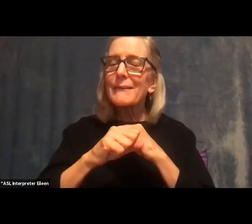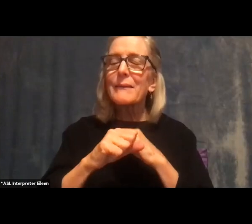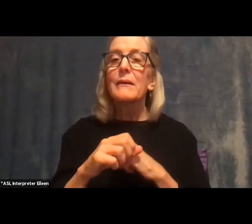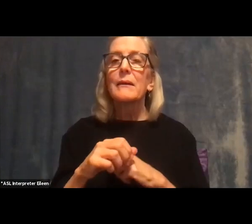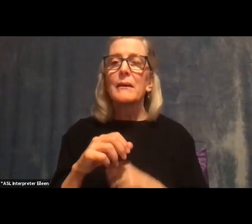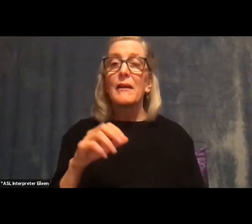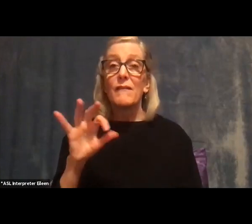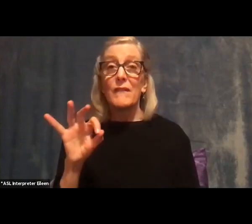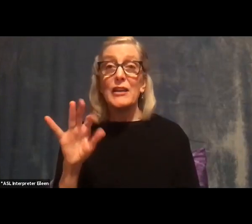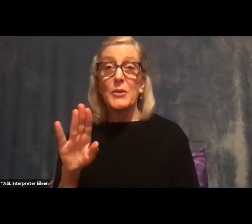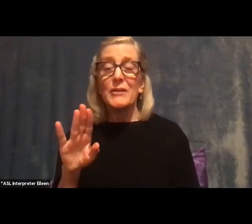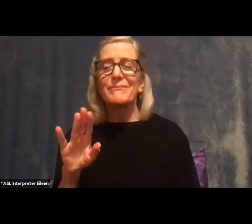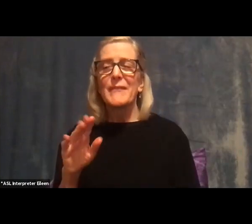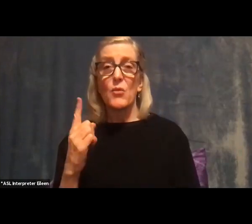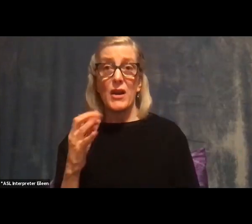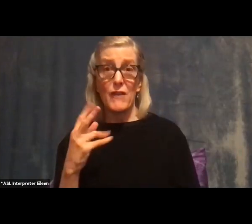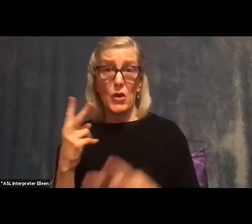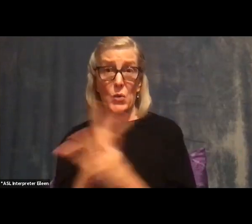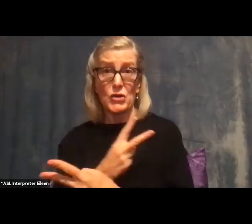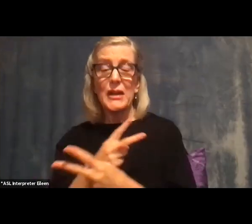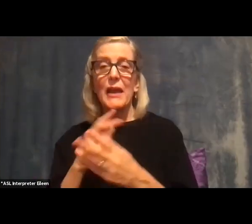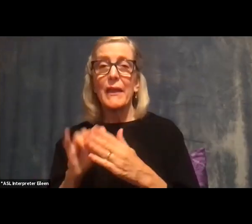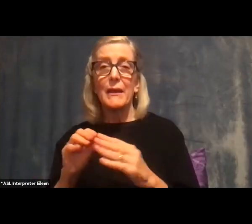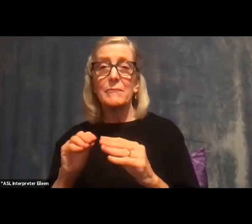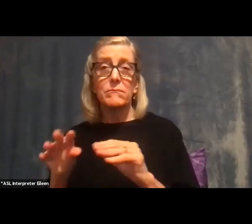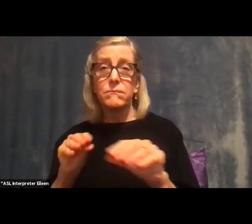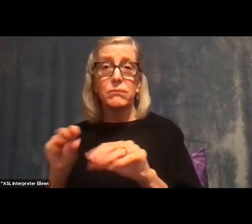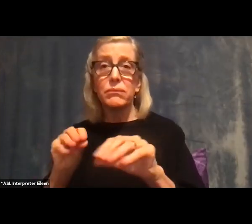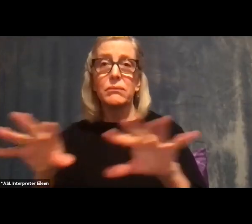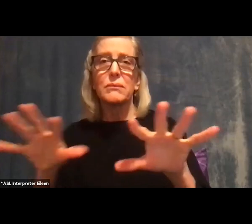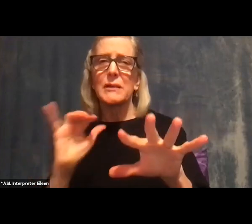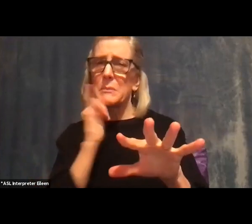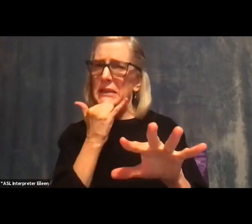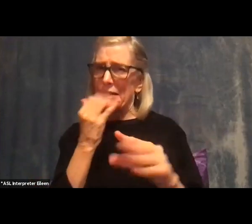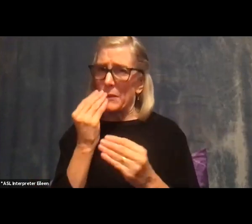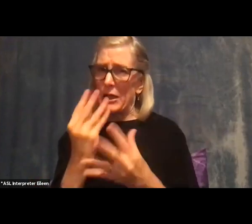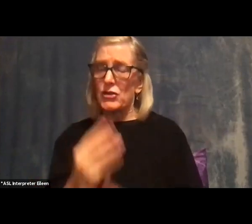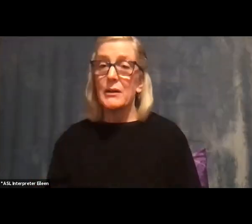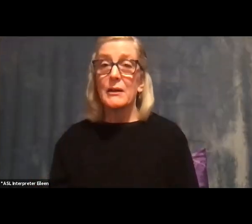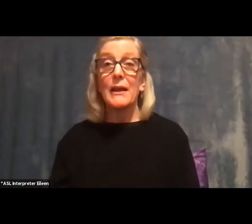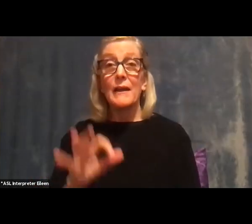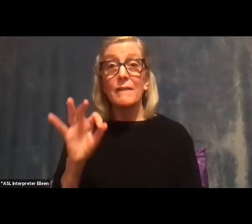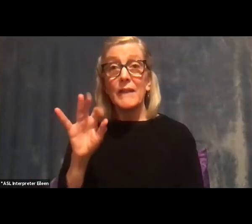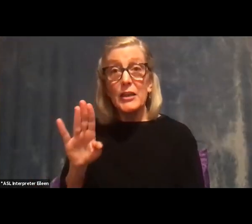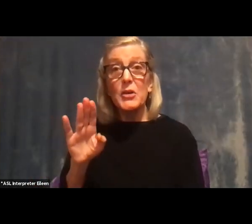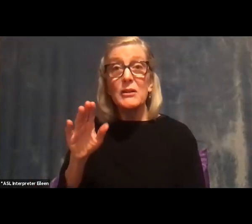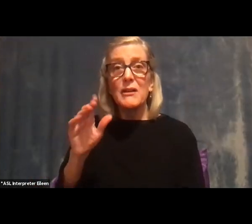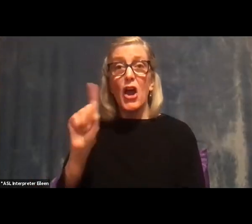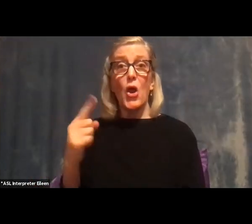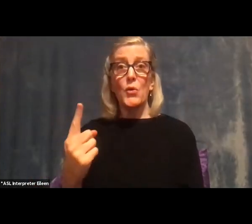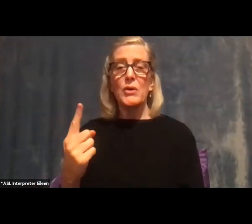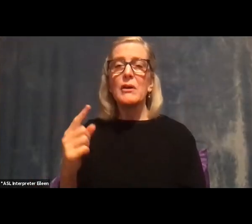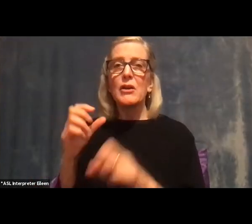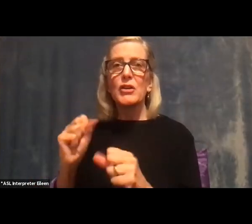purveyors. Well, not purveyors, but, um, spreaders of disinformation. Um, they alone could do an awful lot to limited